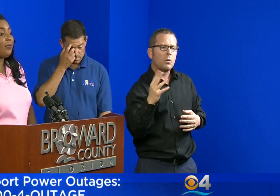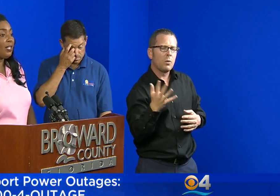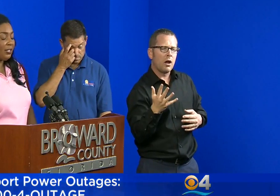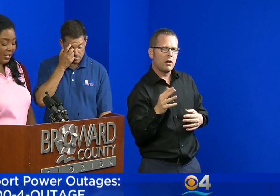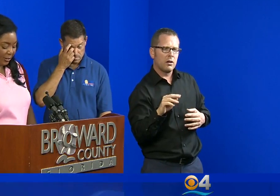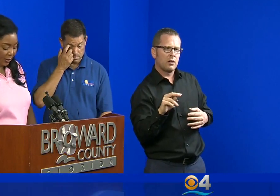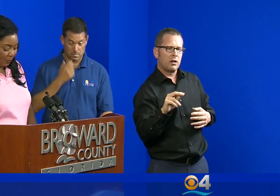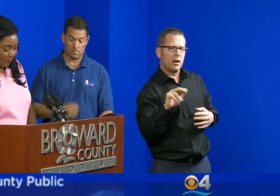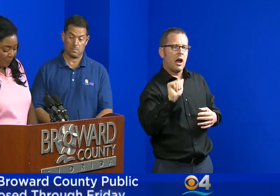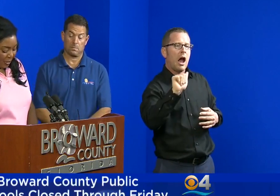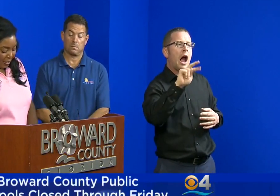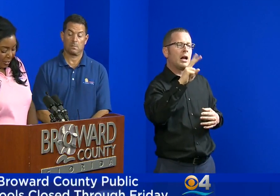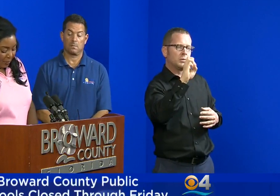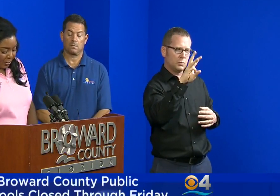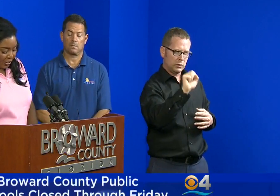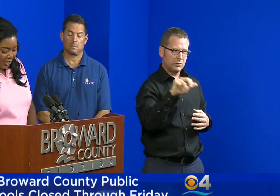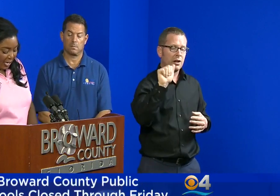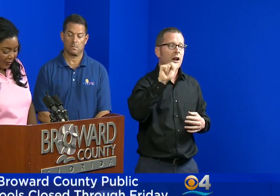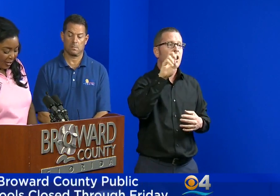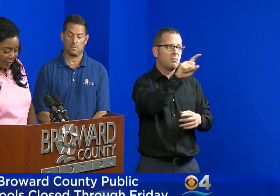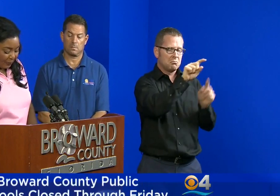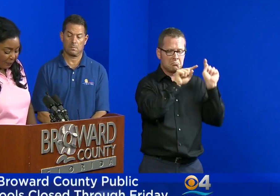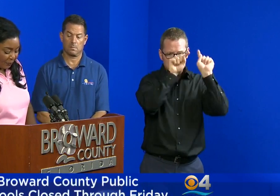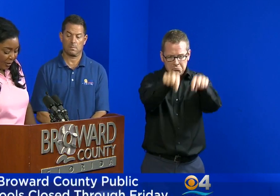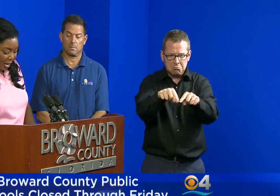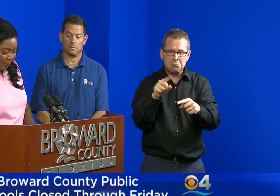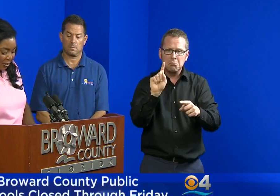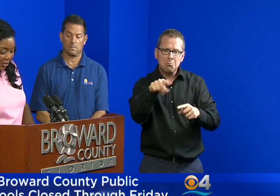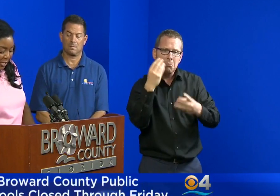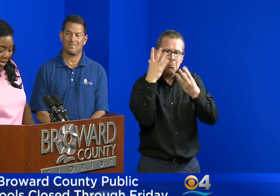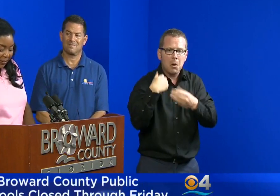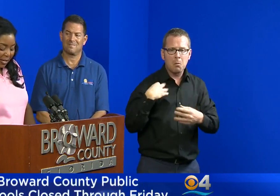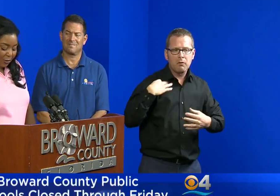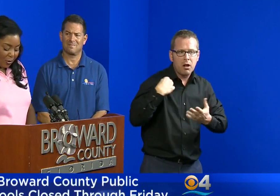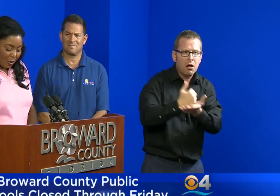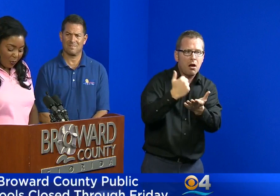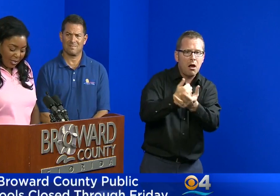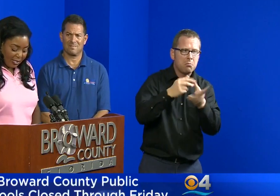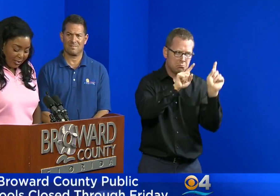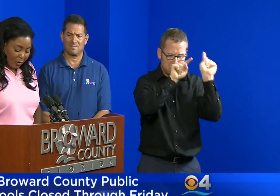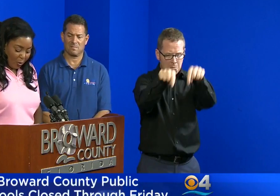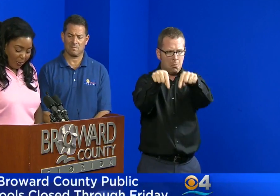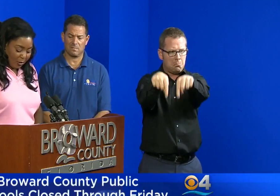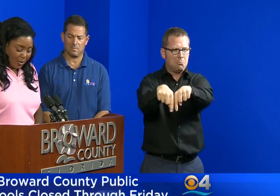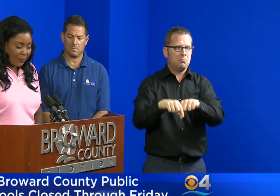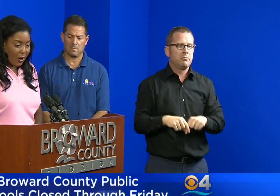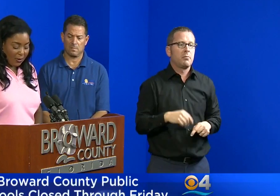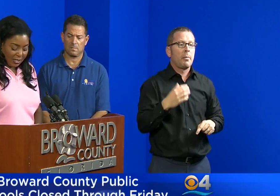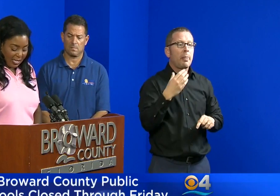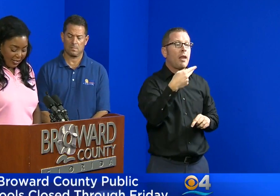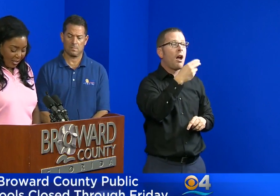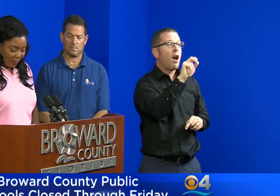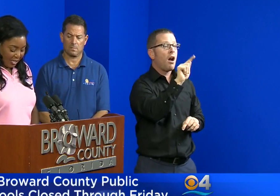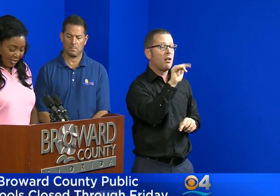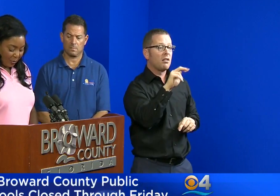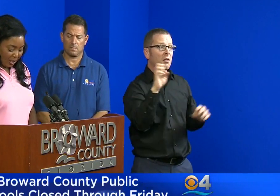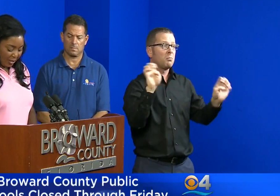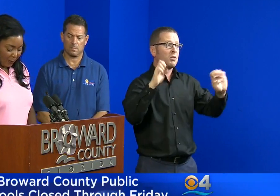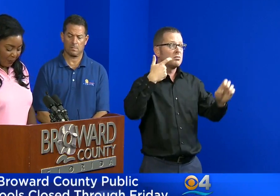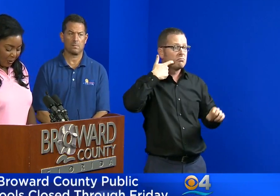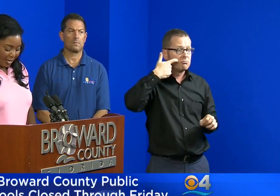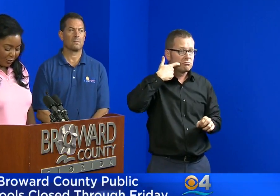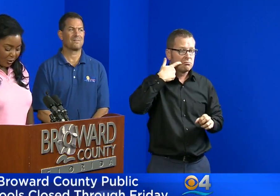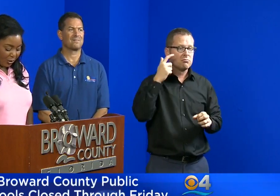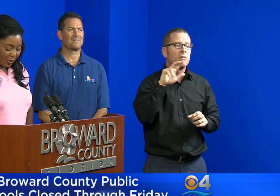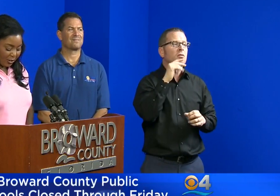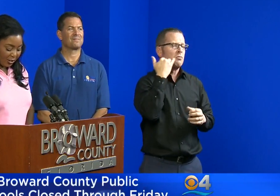Lauderdale for volunteers. Emergency hotline. Our emergency hotline 311 is still open 24 hours a day, 7 days a